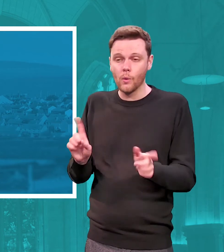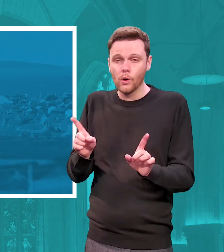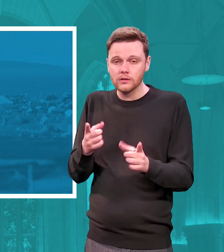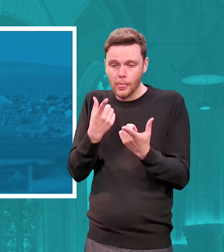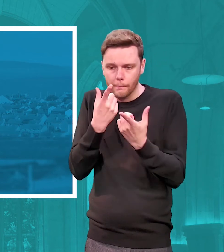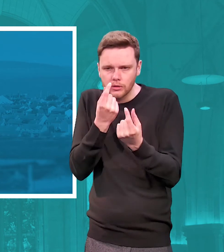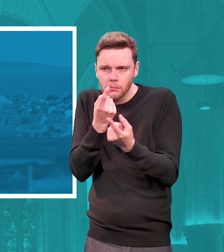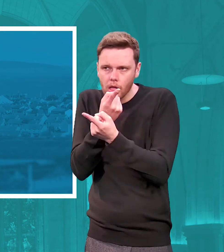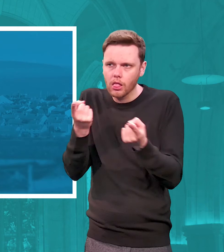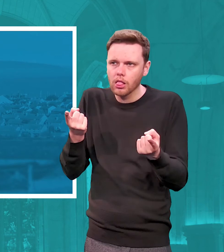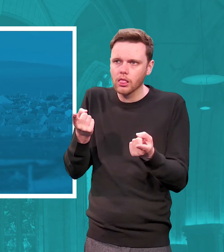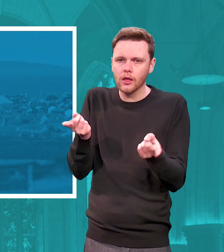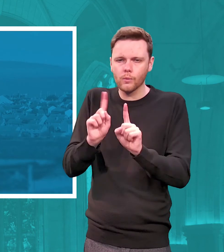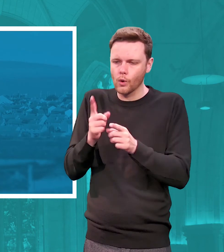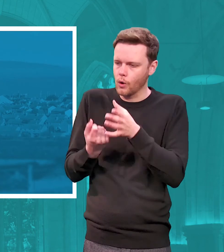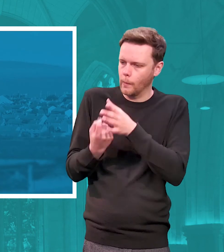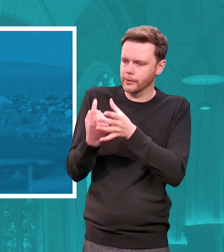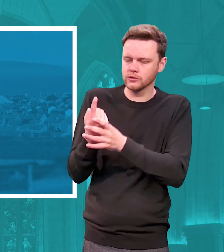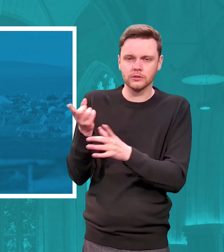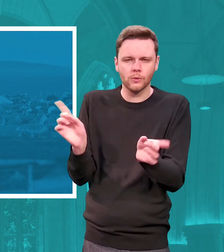what are the opportunities